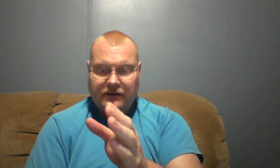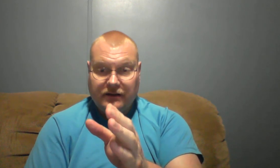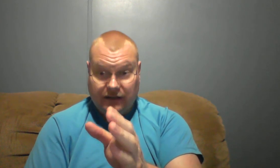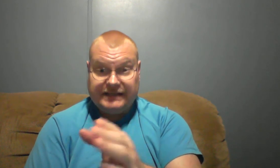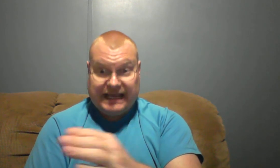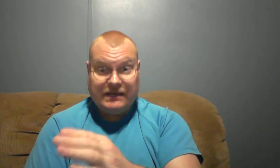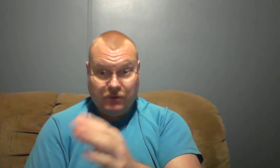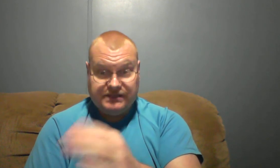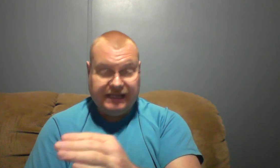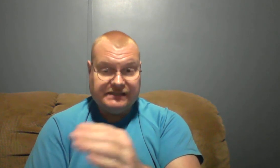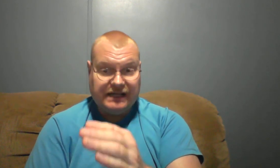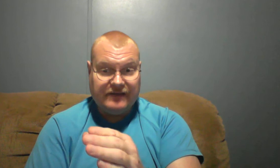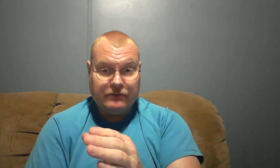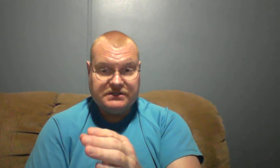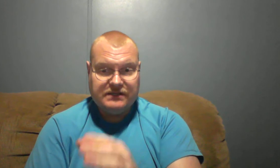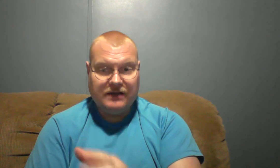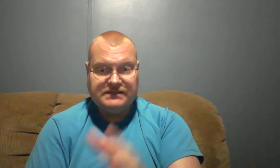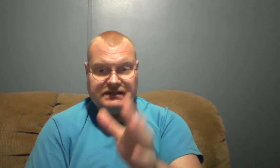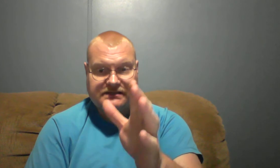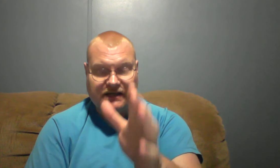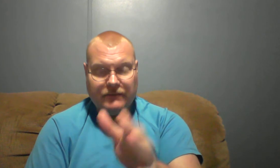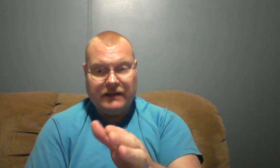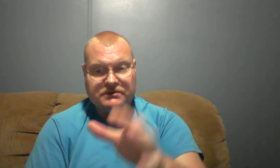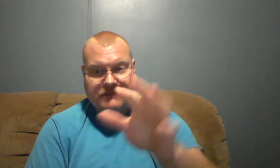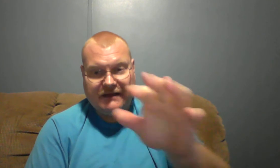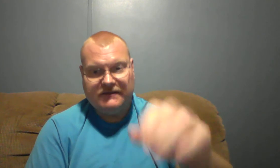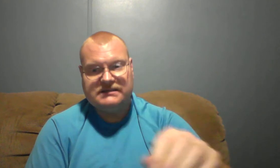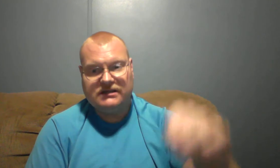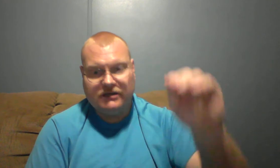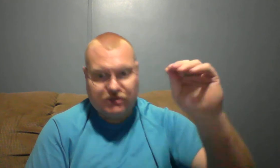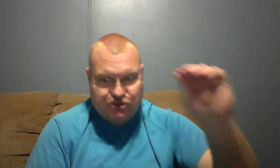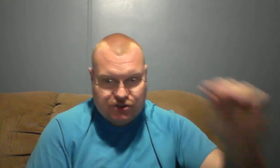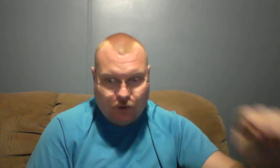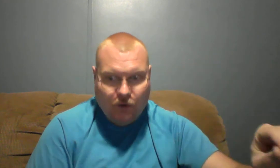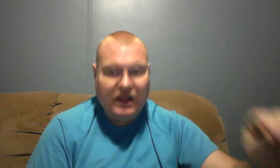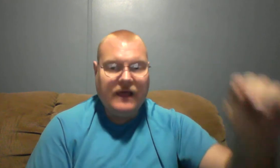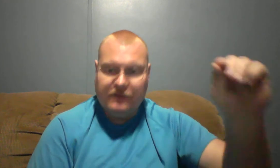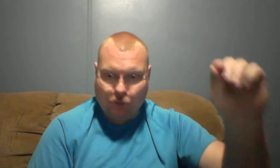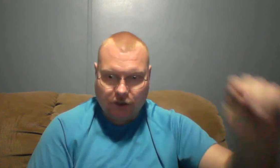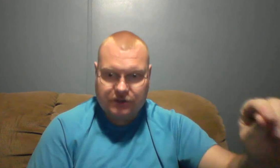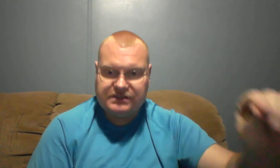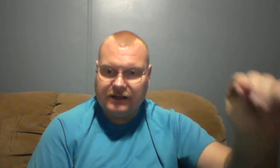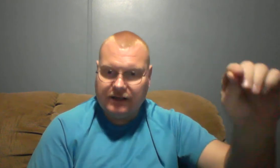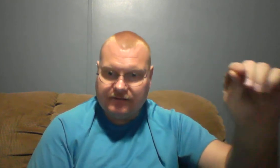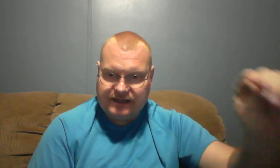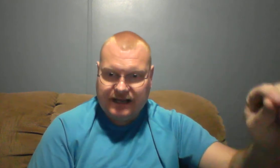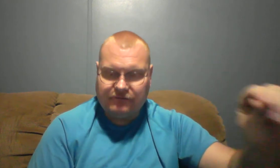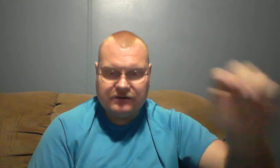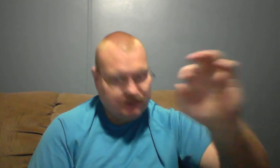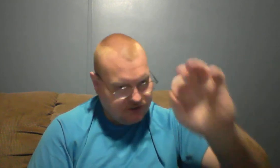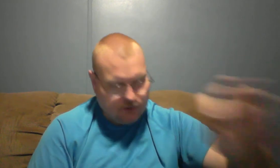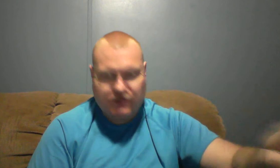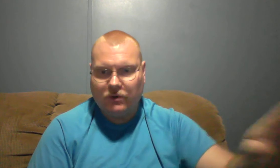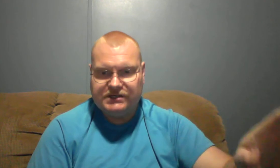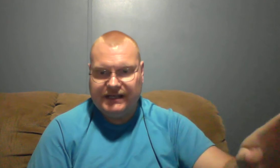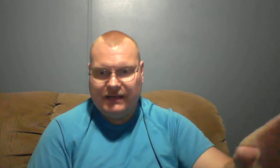in tandem with seek and save that which is lost the son of man was manifested to destroy the works of the devil to destroy the works of the enemy